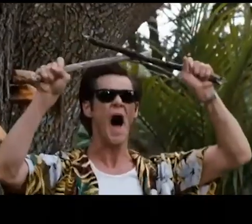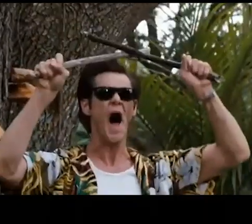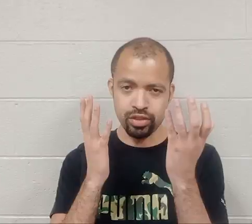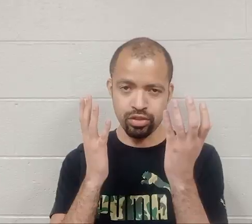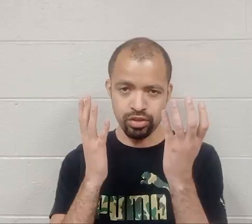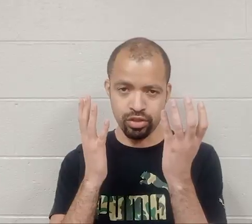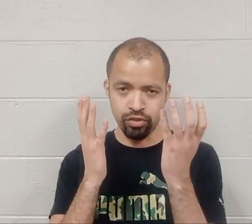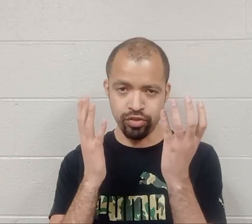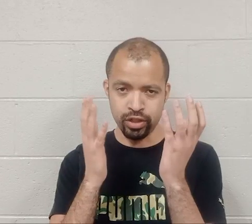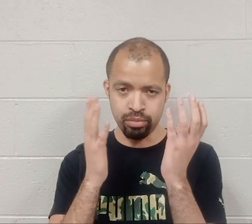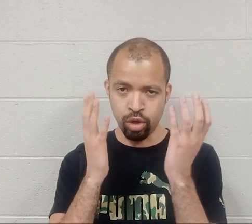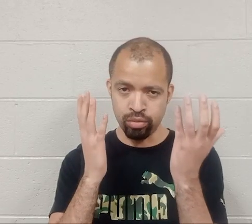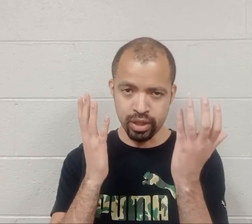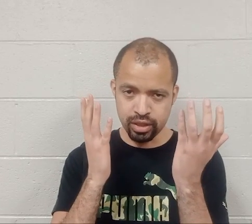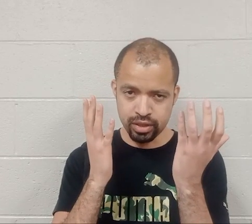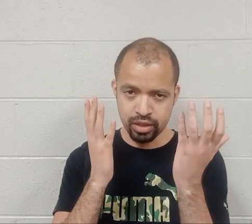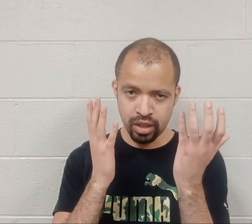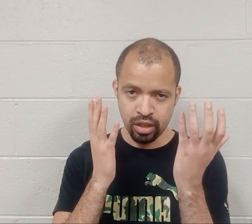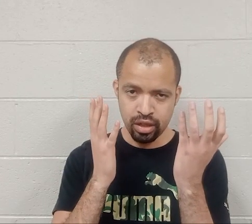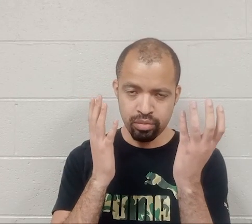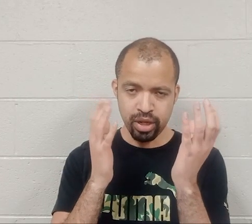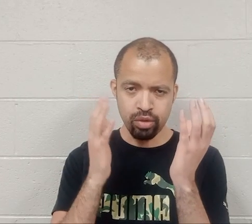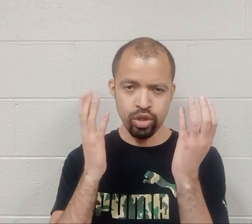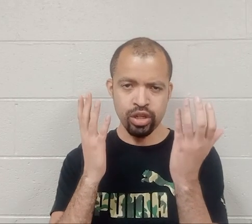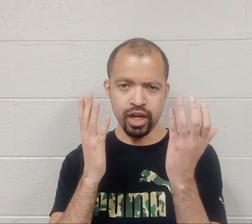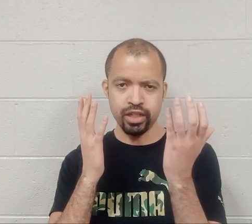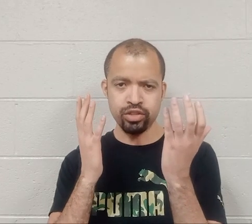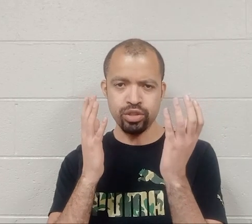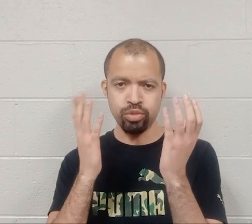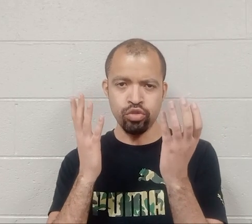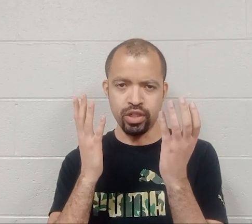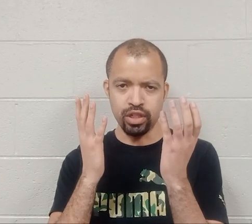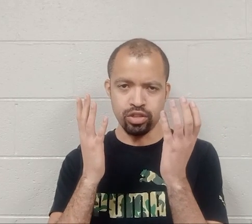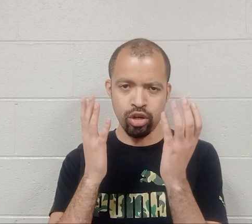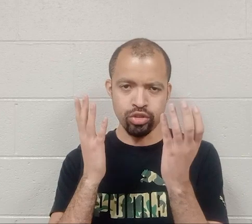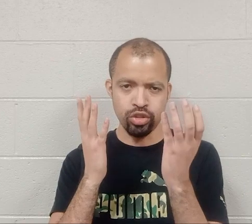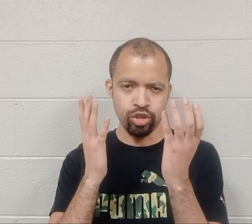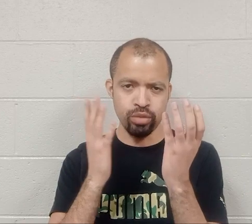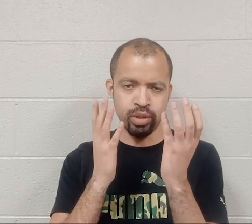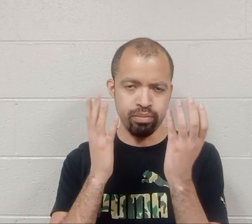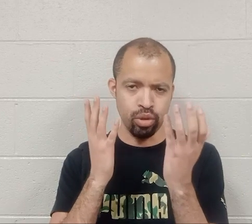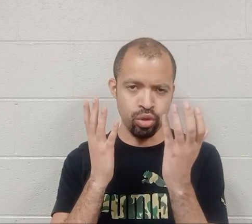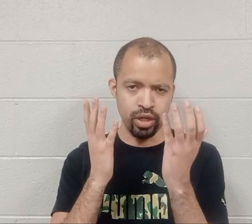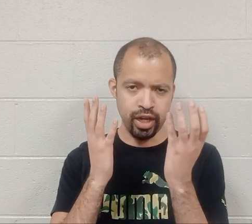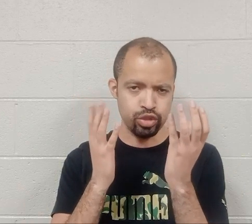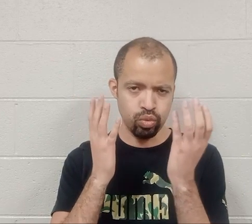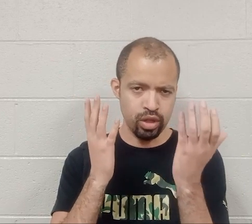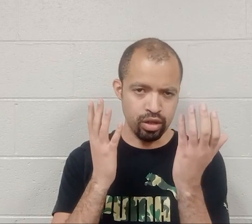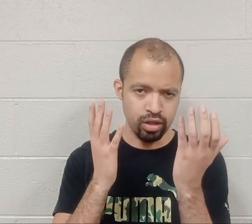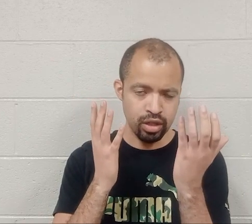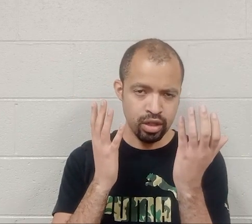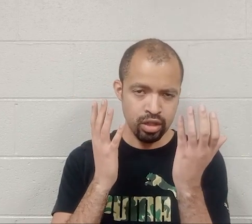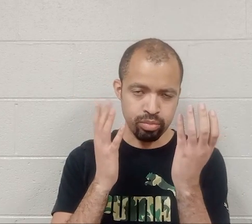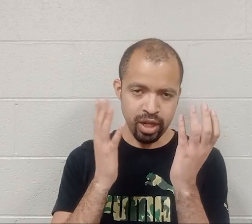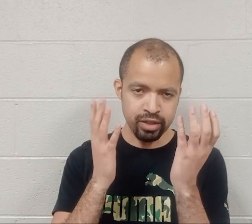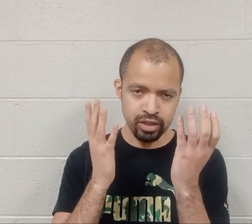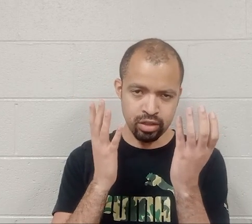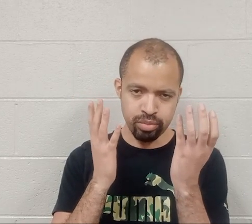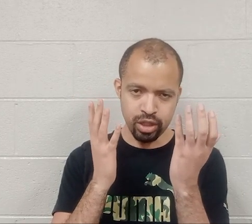lead to some funny moments, but I realized this movie is also a little bit boring as well. The plot seemed to be